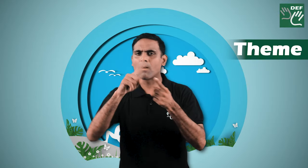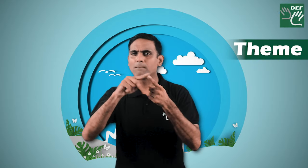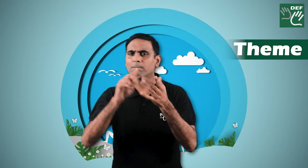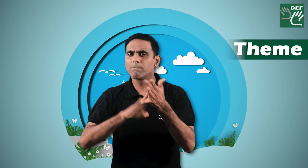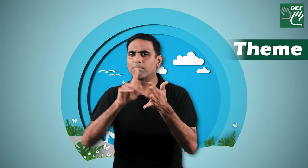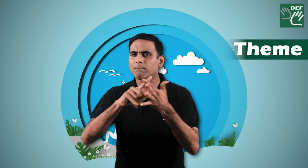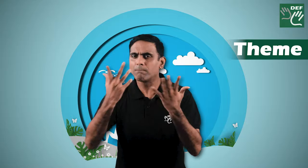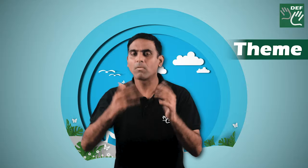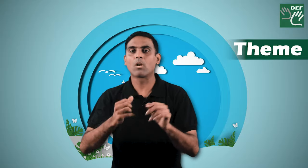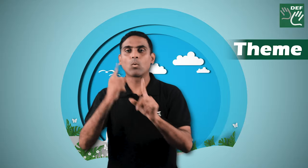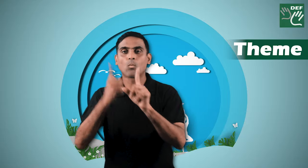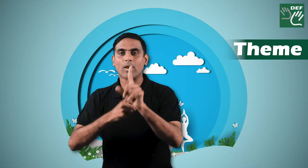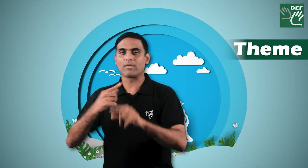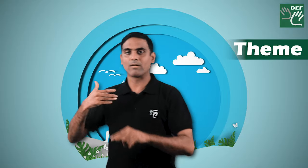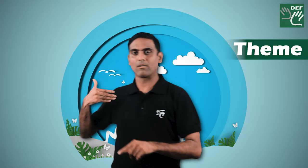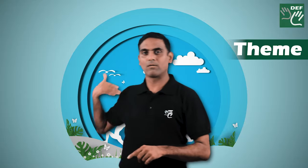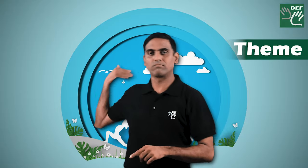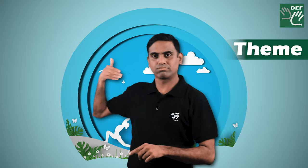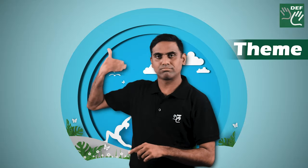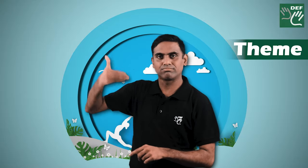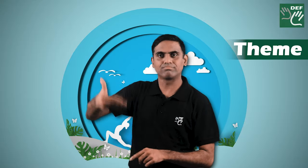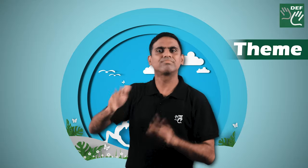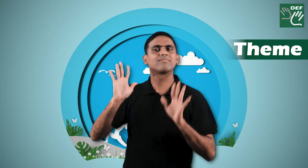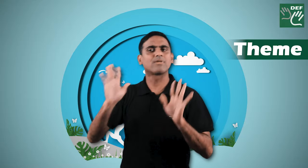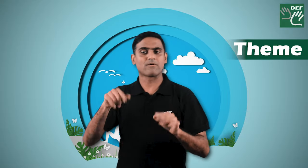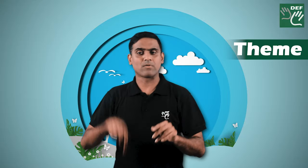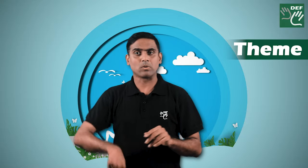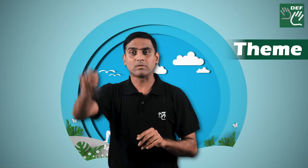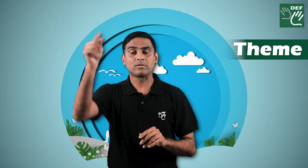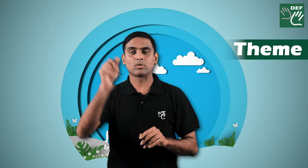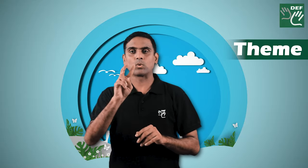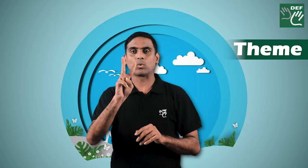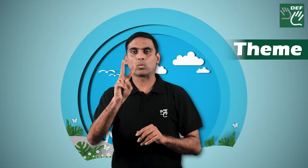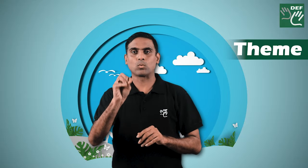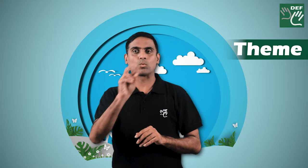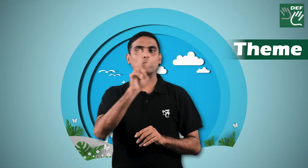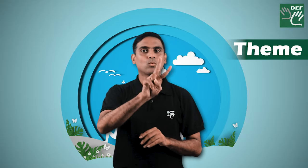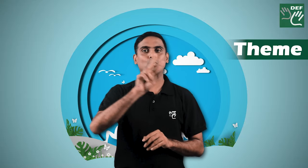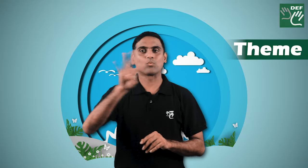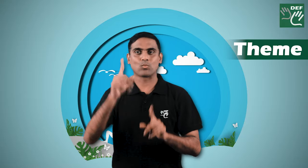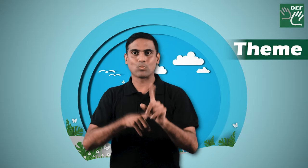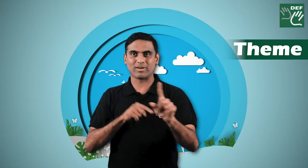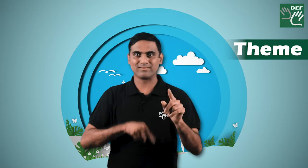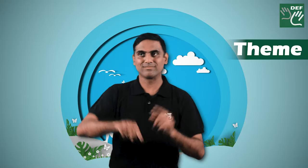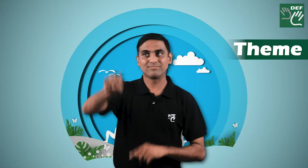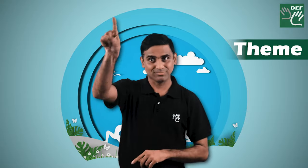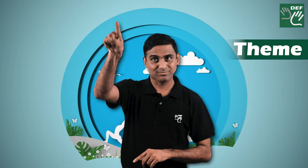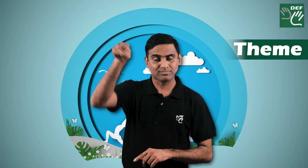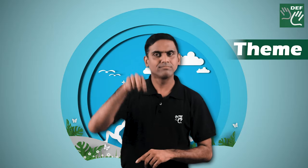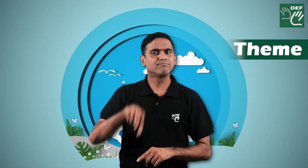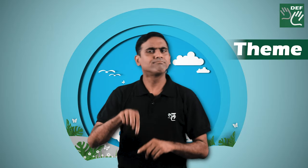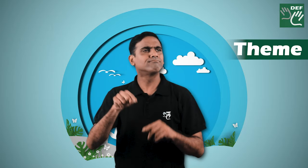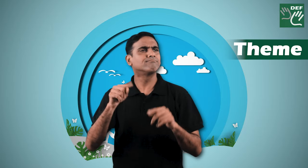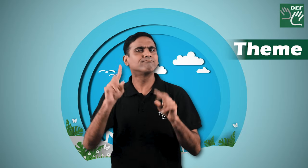the theme the theme for international yoga day keeps changing every year this year's theme is